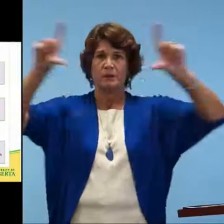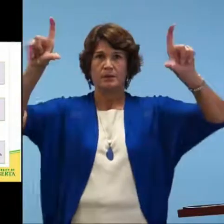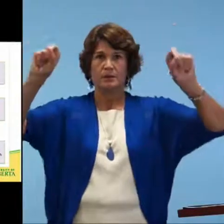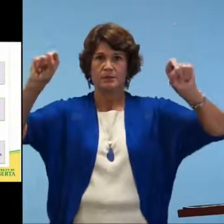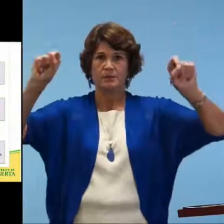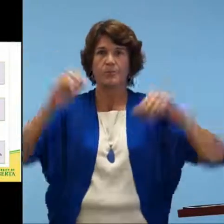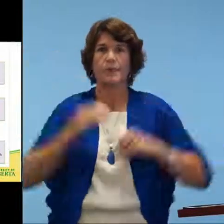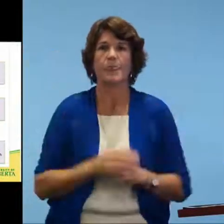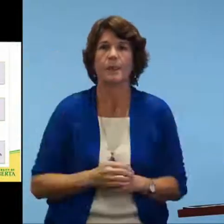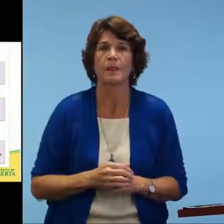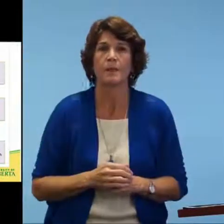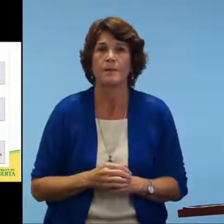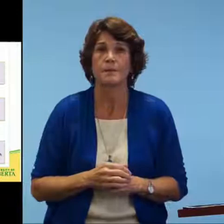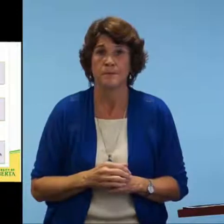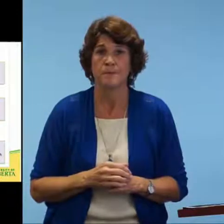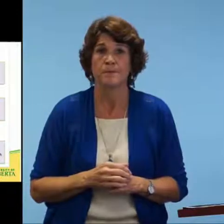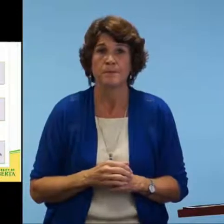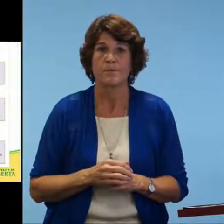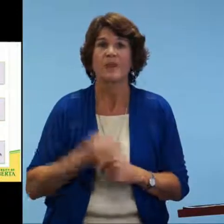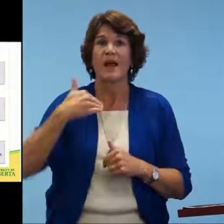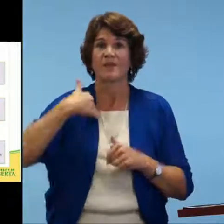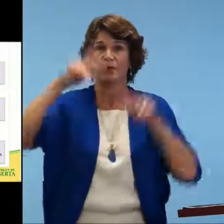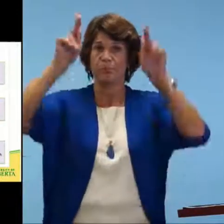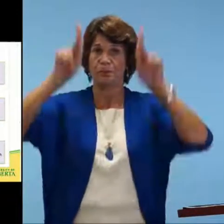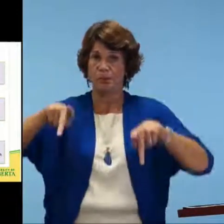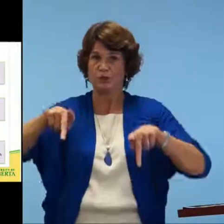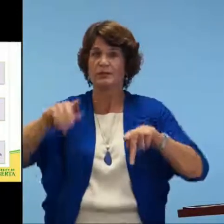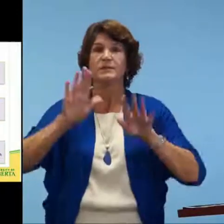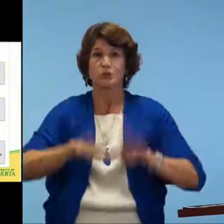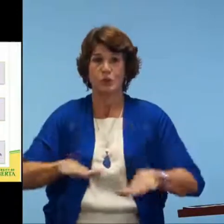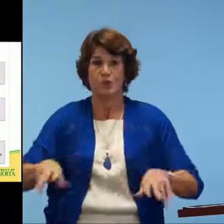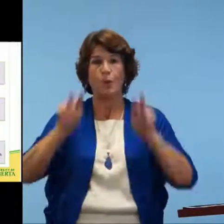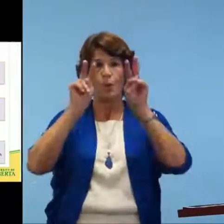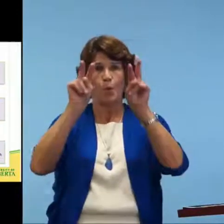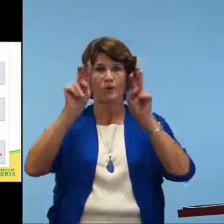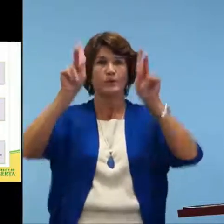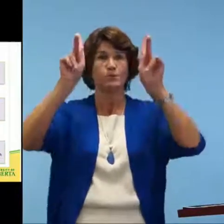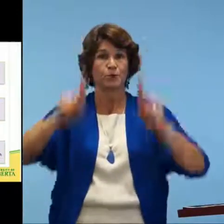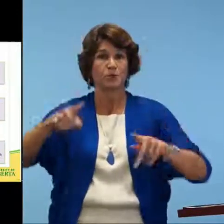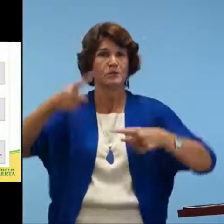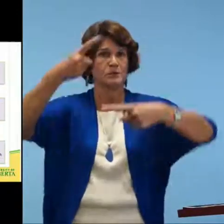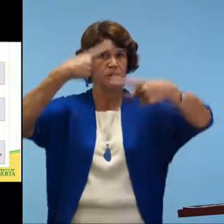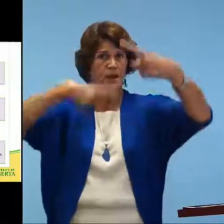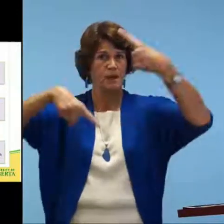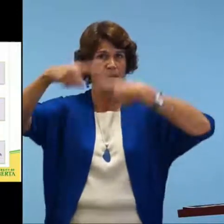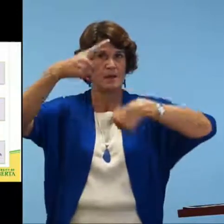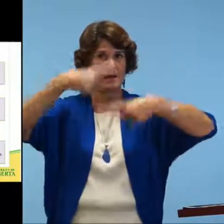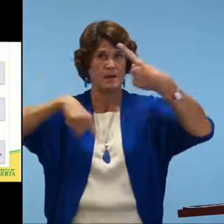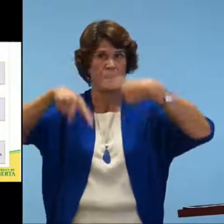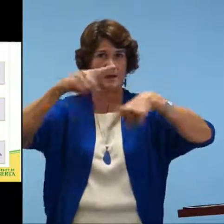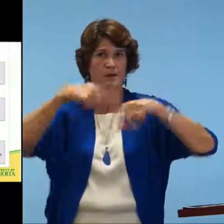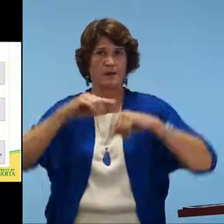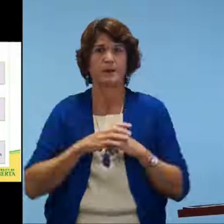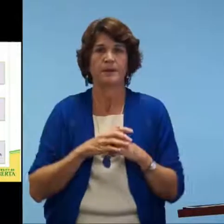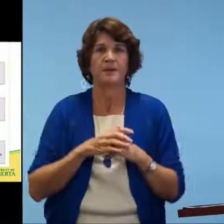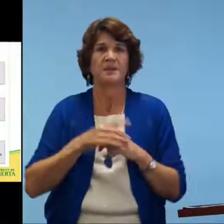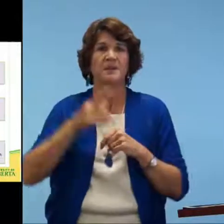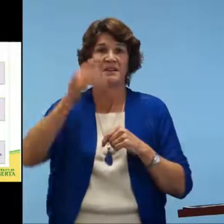the top one is what I'm looking at right now. So the person is there, the child watches the sign that they're seeing on the